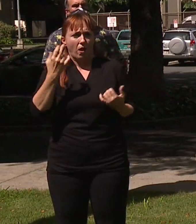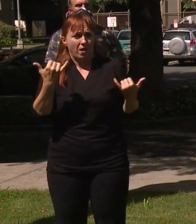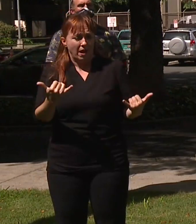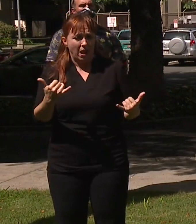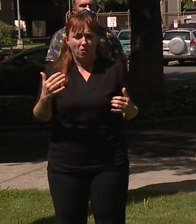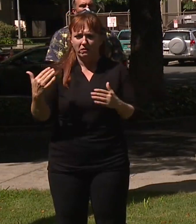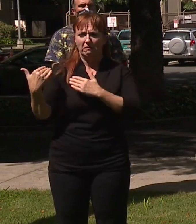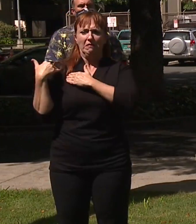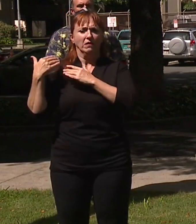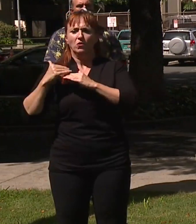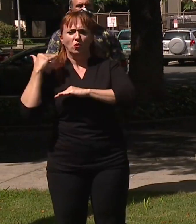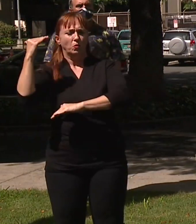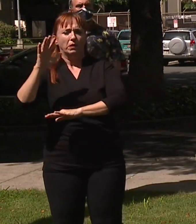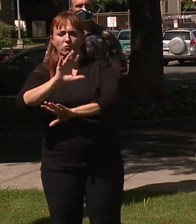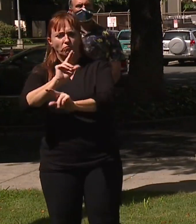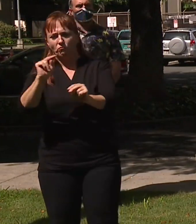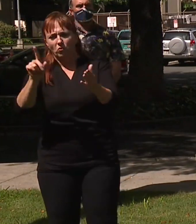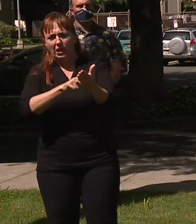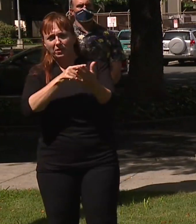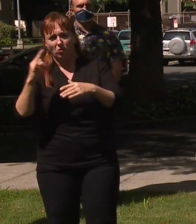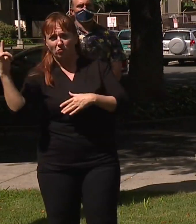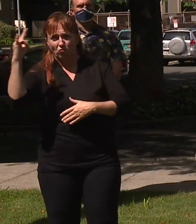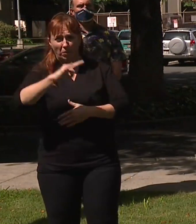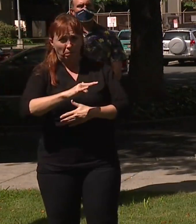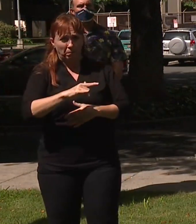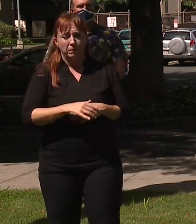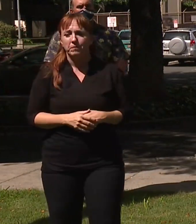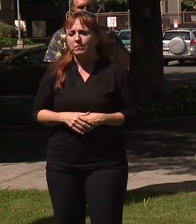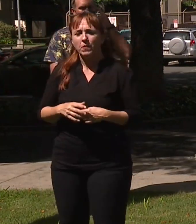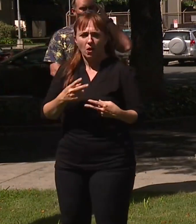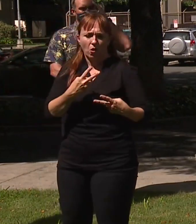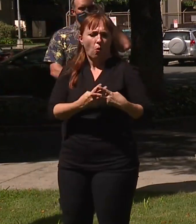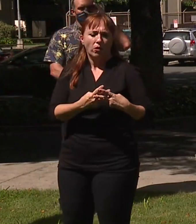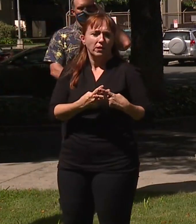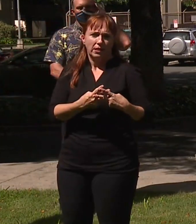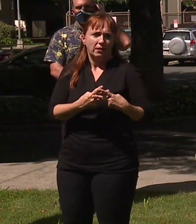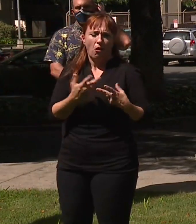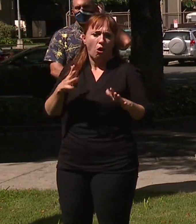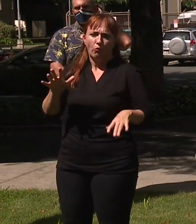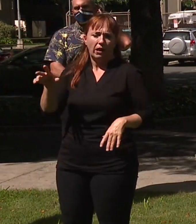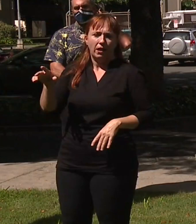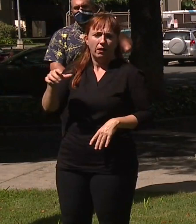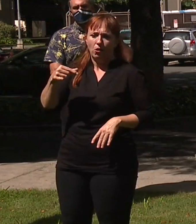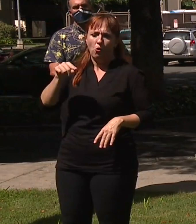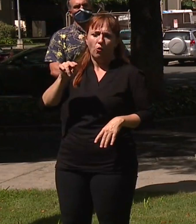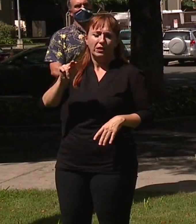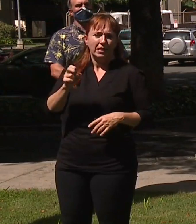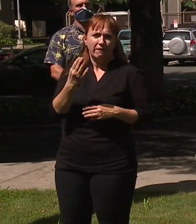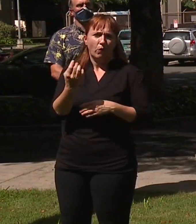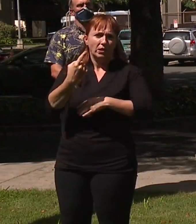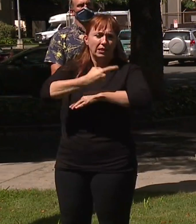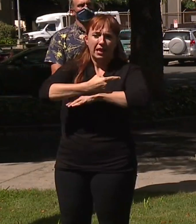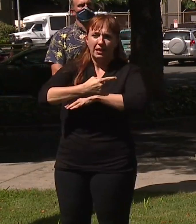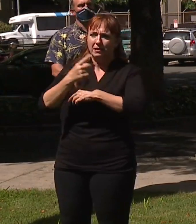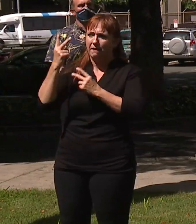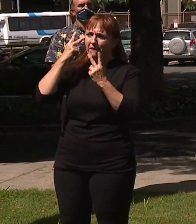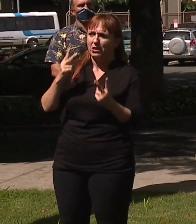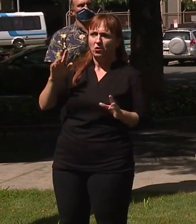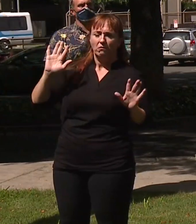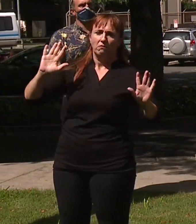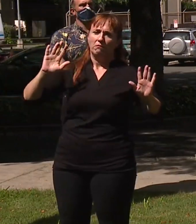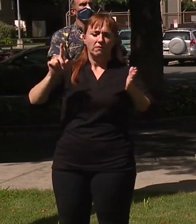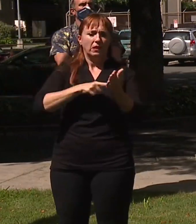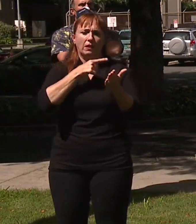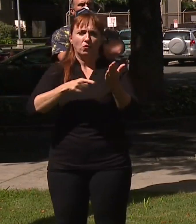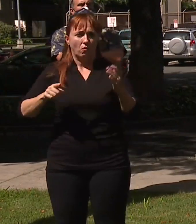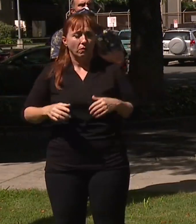burdensome for the industry? Well, when I think quarantine turns off a lot of tourists, I think the fact that we have very few tourists. Earlier this week, mean,